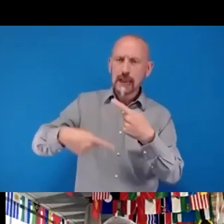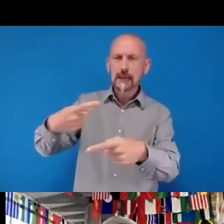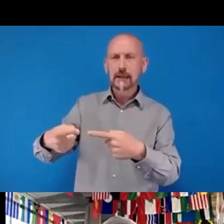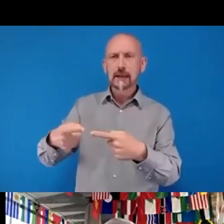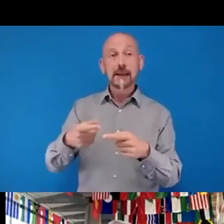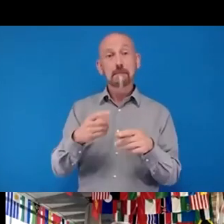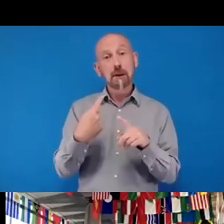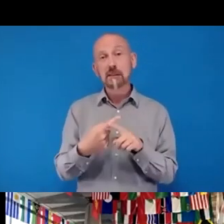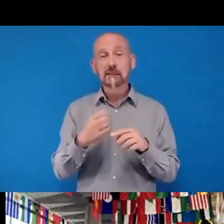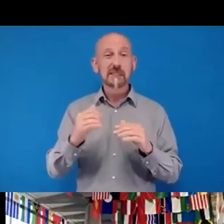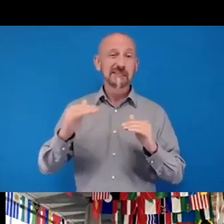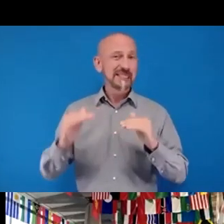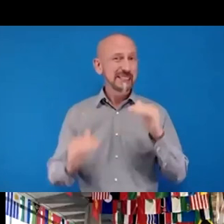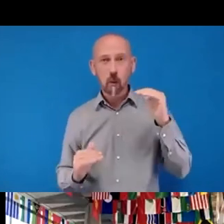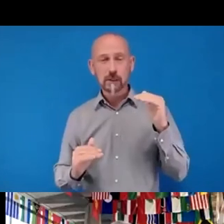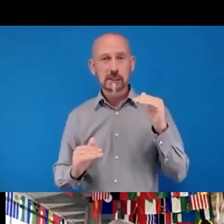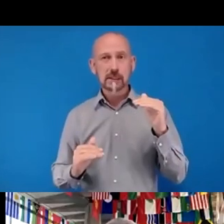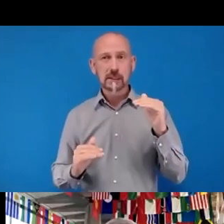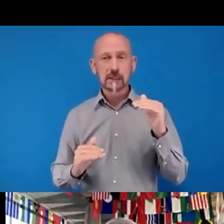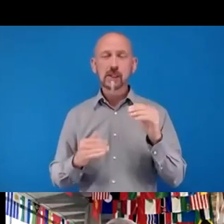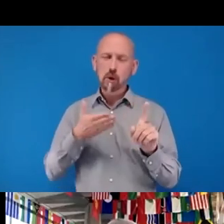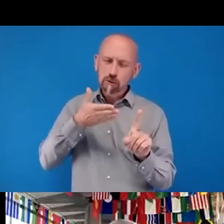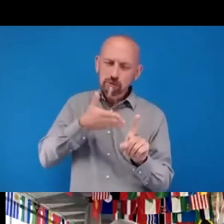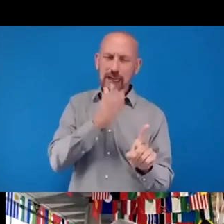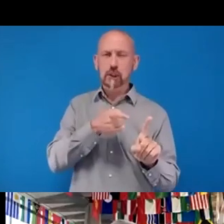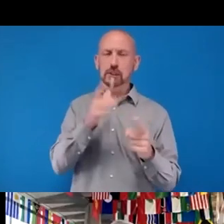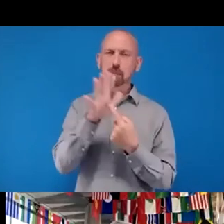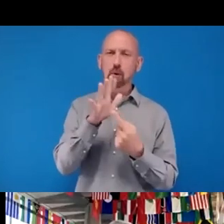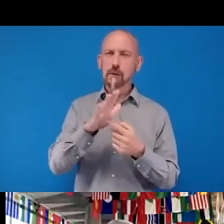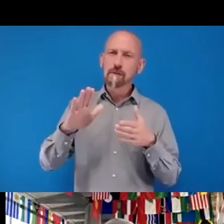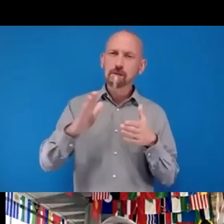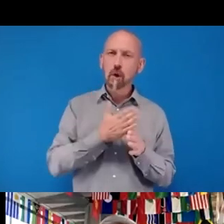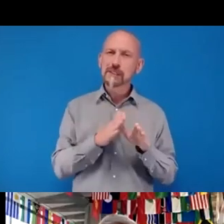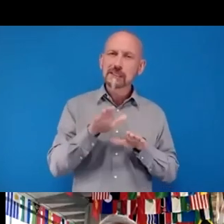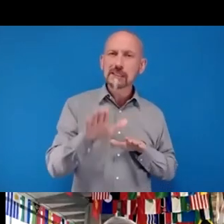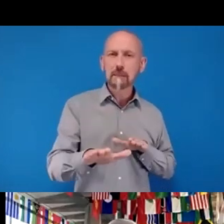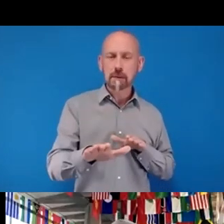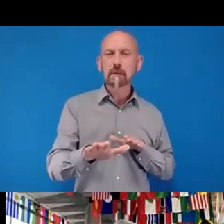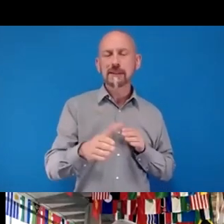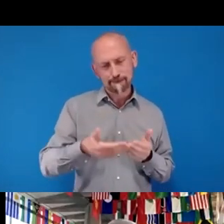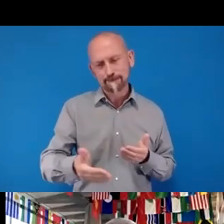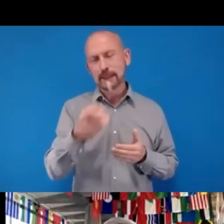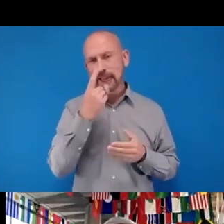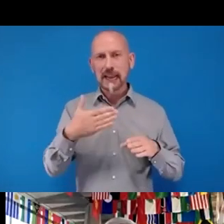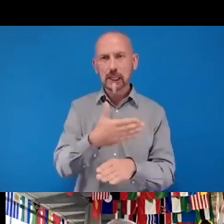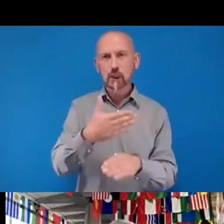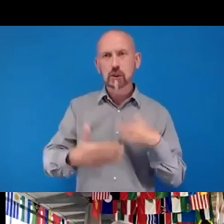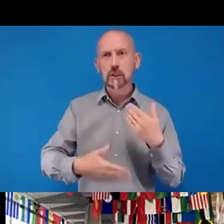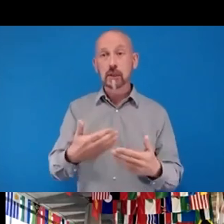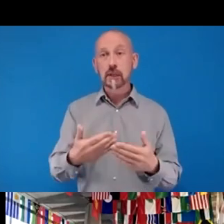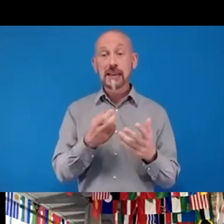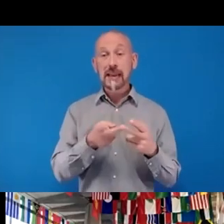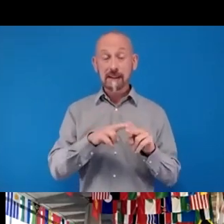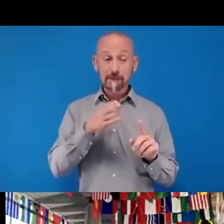is really the first step for action. So if that is lacking, then